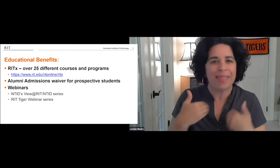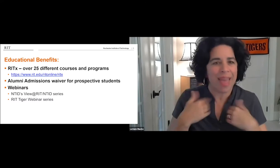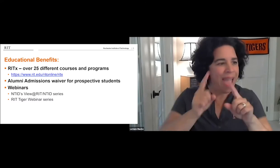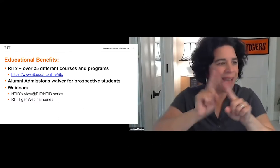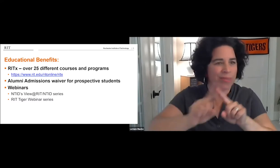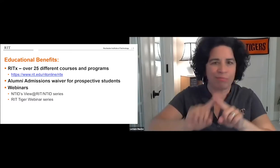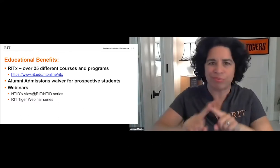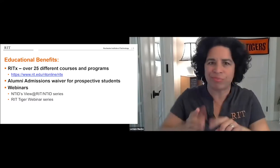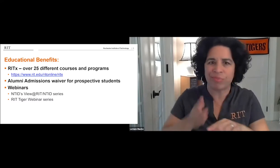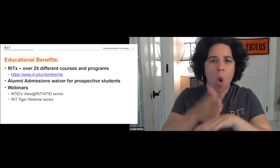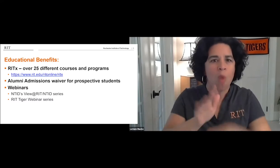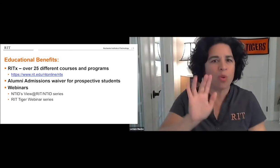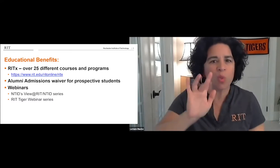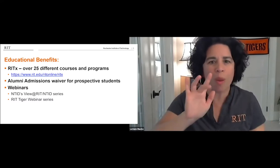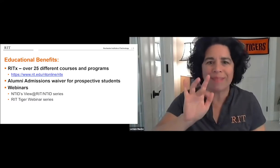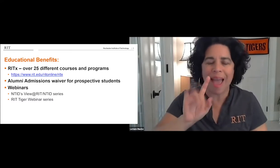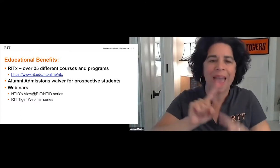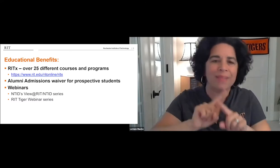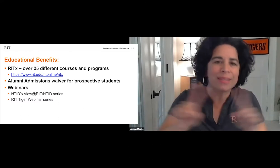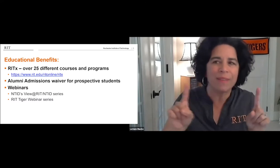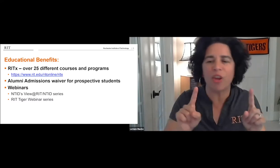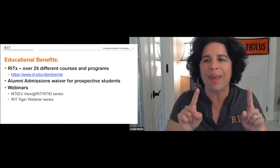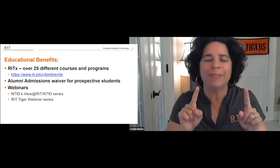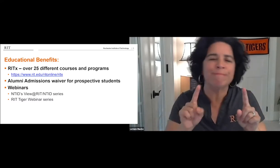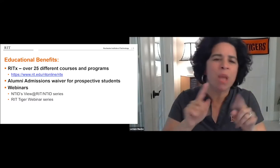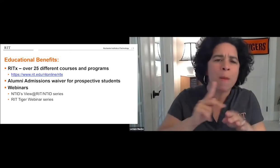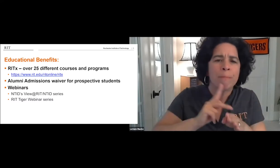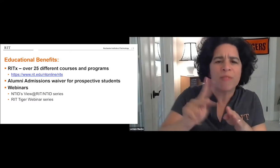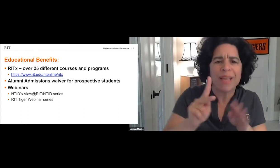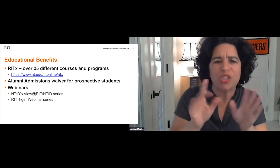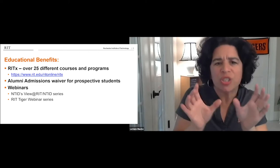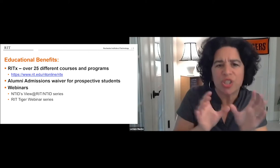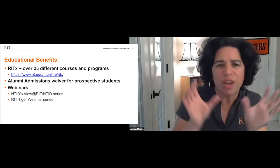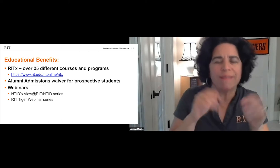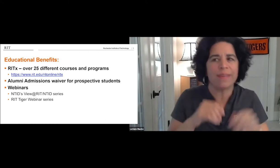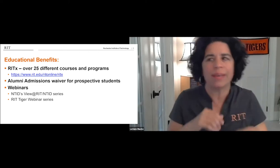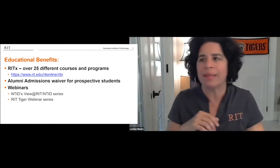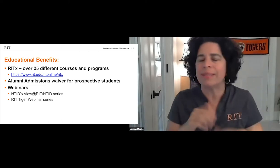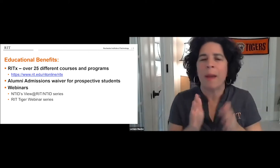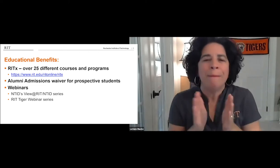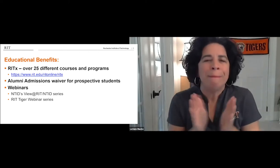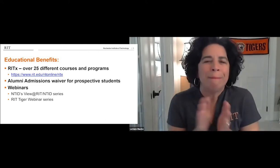RITX. They have over 25 different professional certifications,